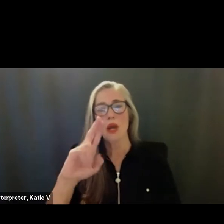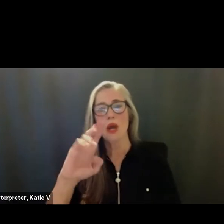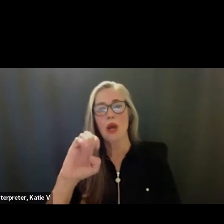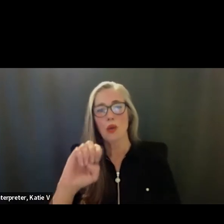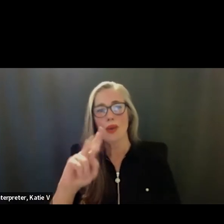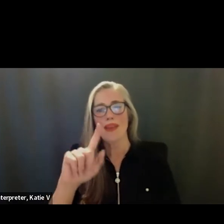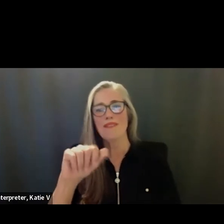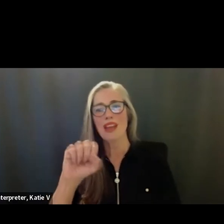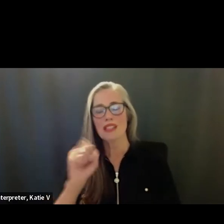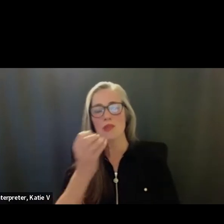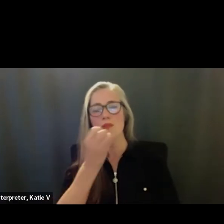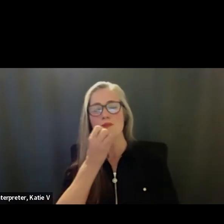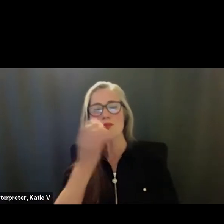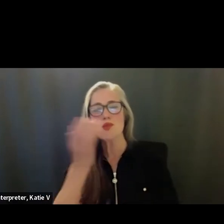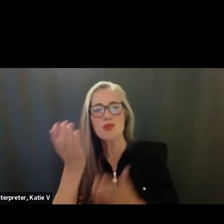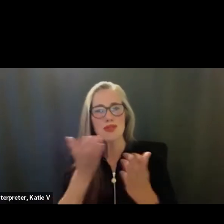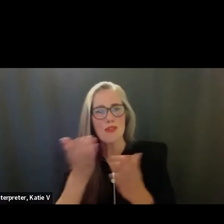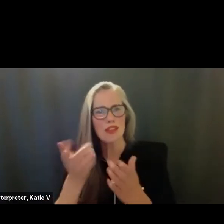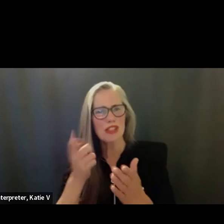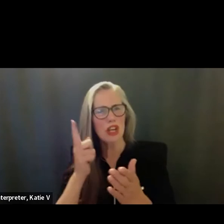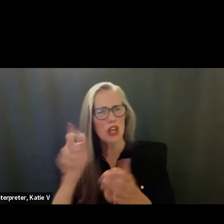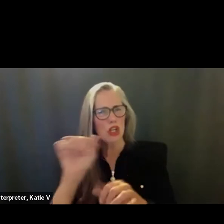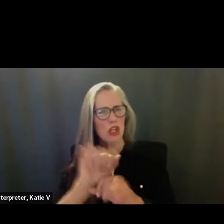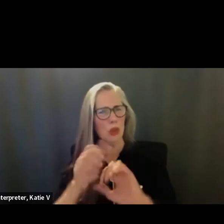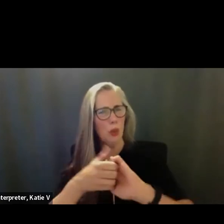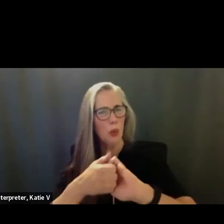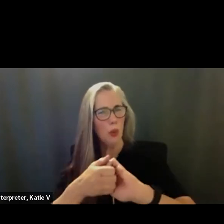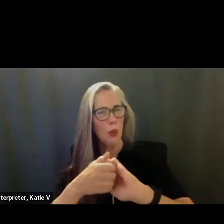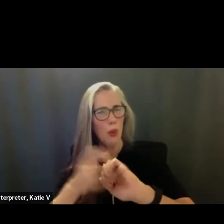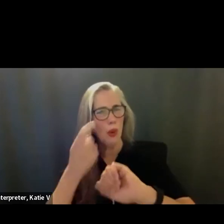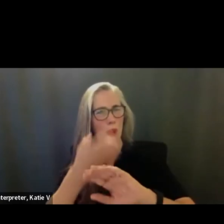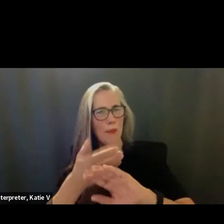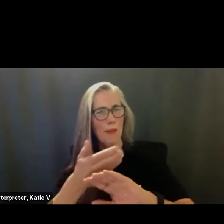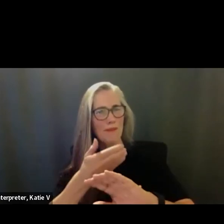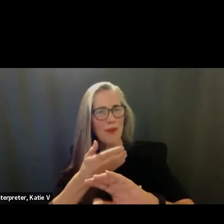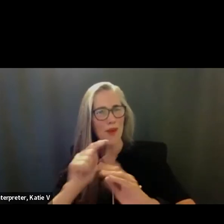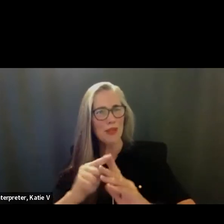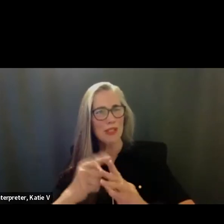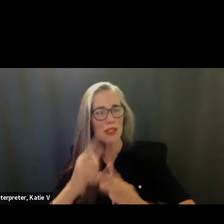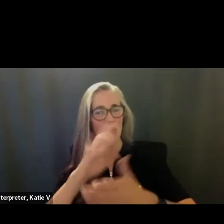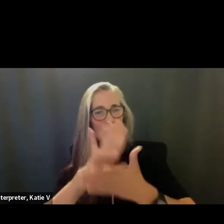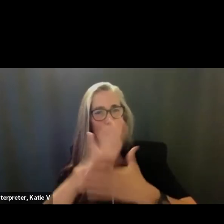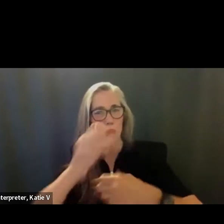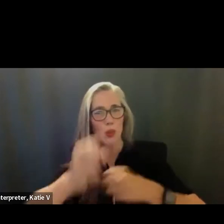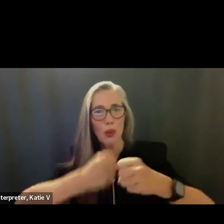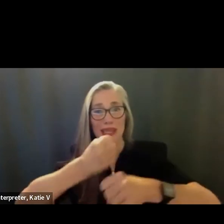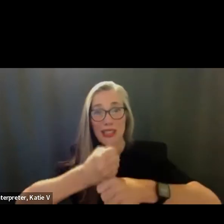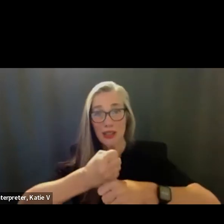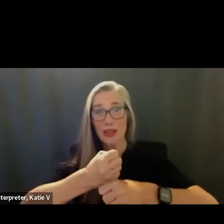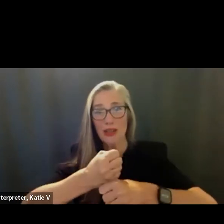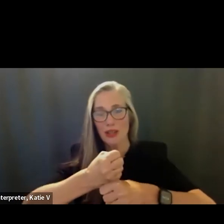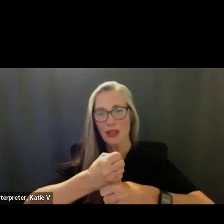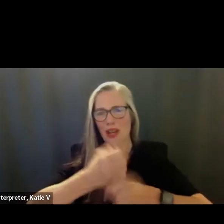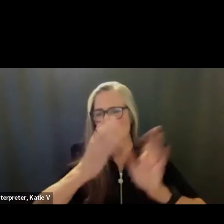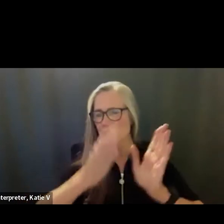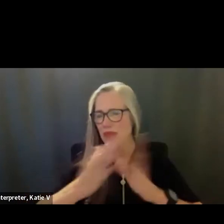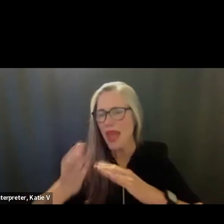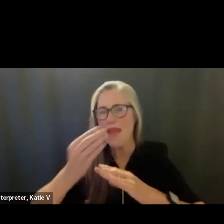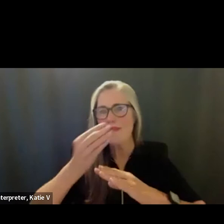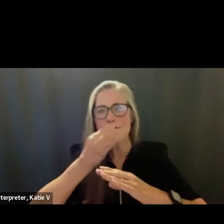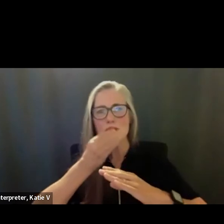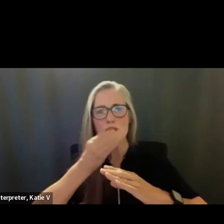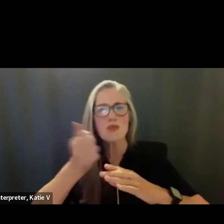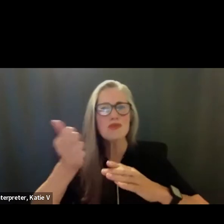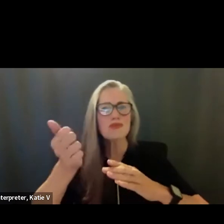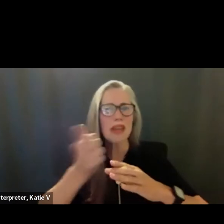somebody that worked really closely with us right before we started the school year because, as you know, with planning for food